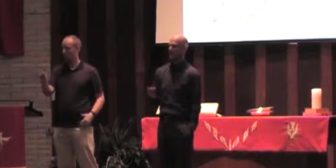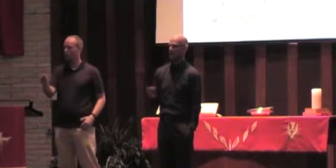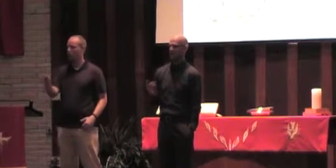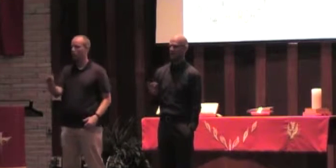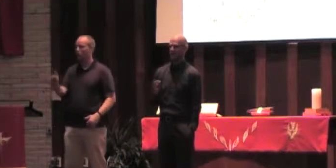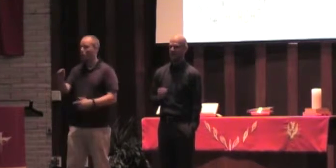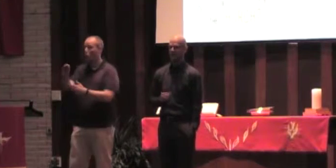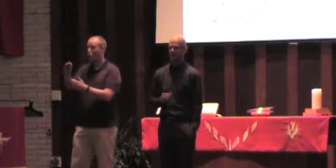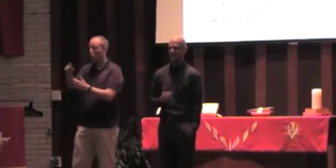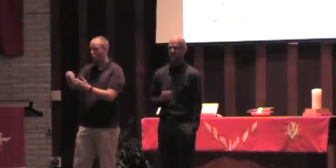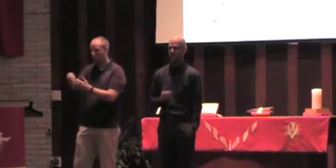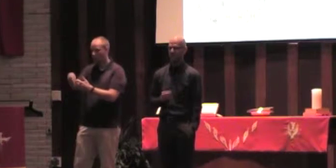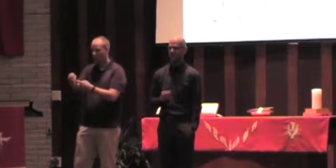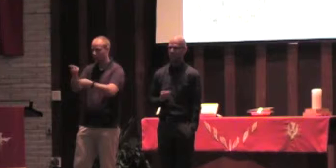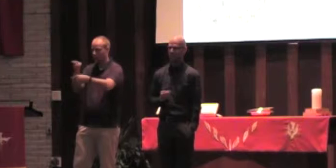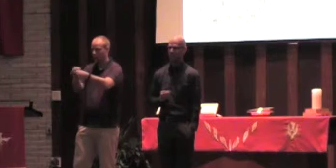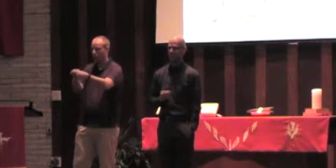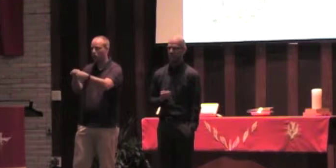435 in Metcalf.